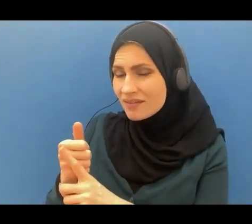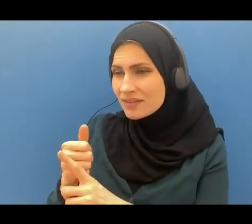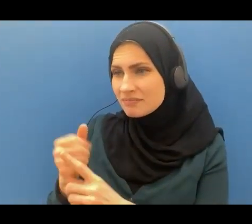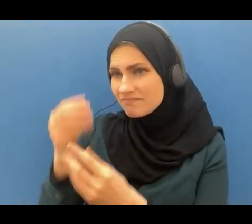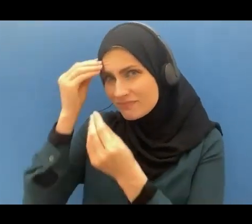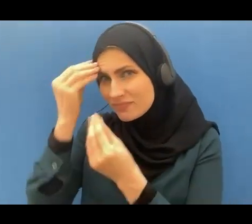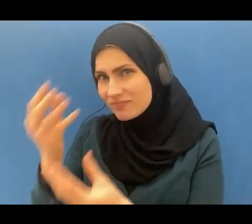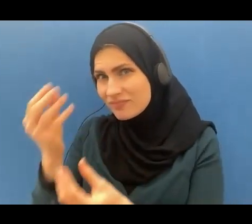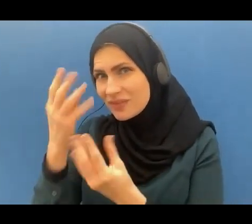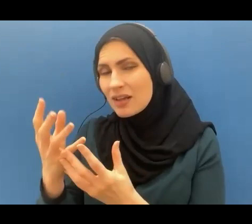your Lord